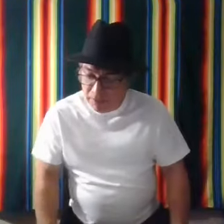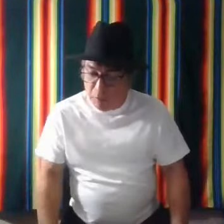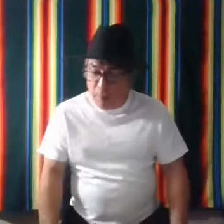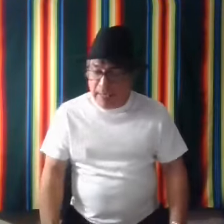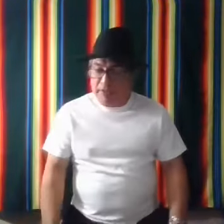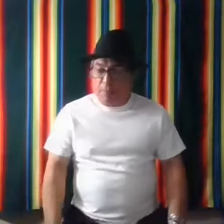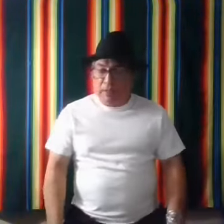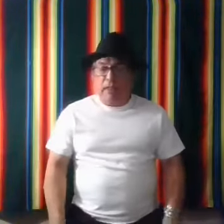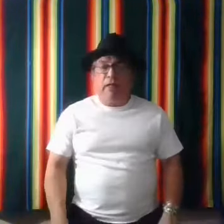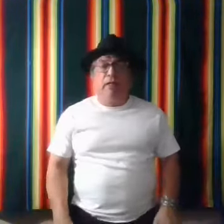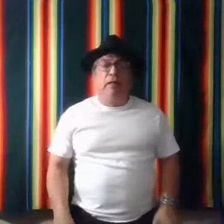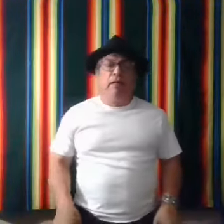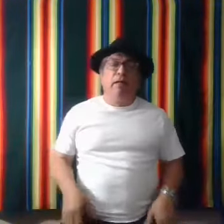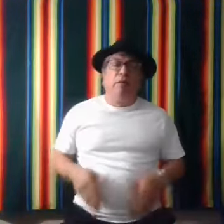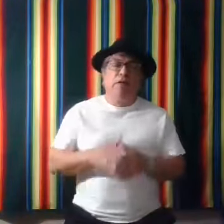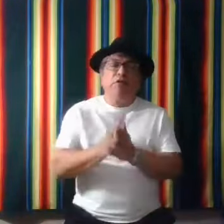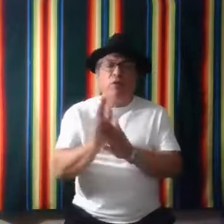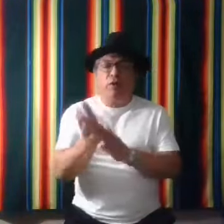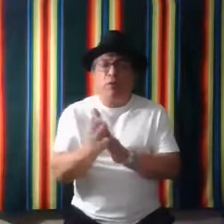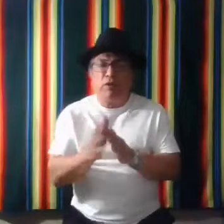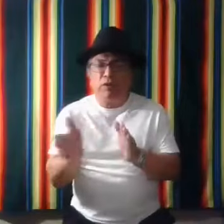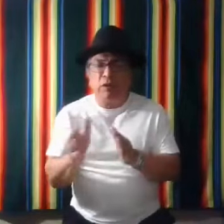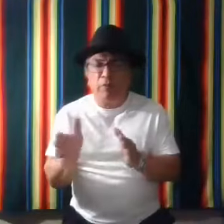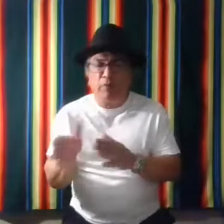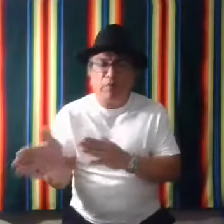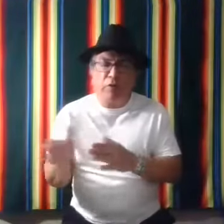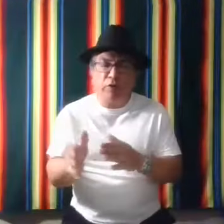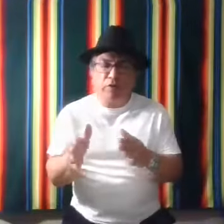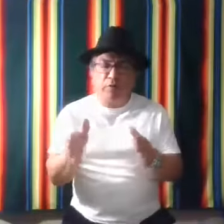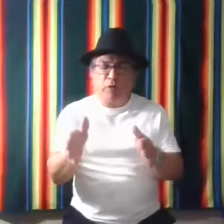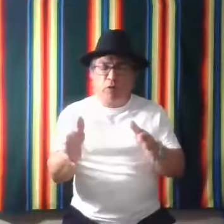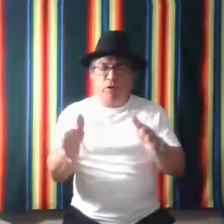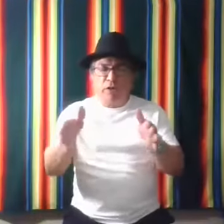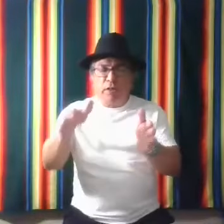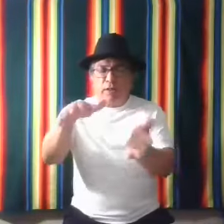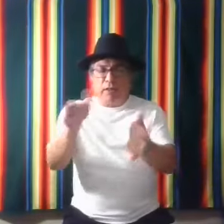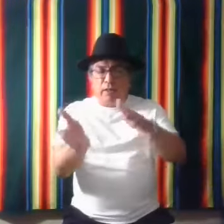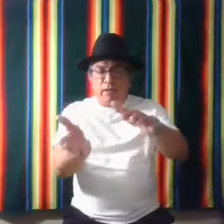To make something. Uh, this is one that we had just a little bit of review too on some of these words. Um,